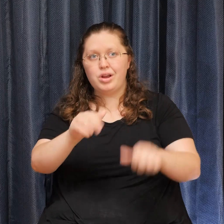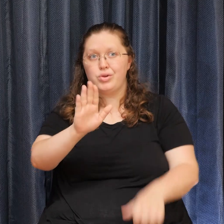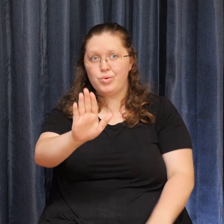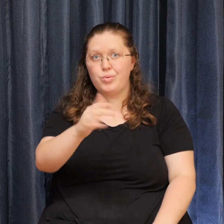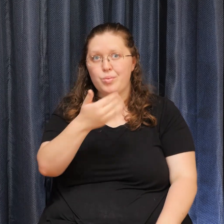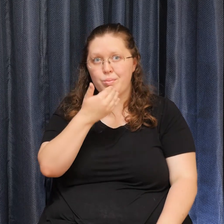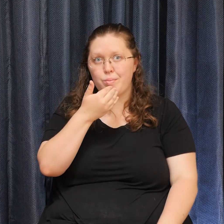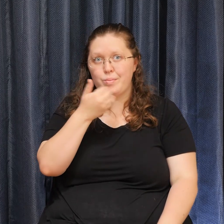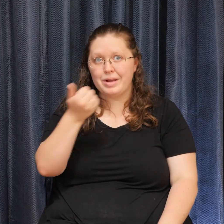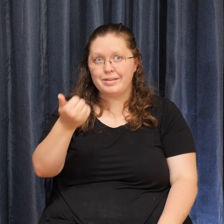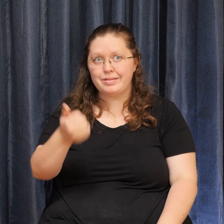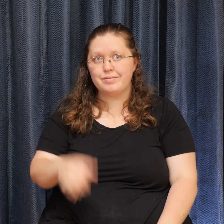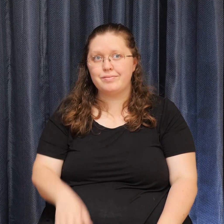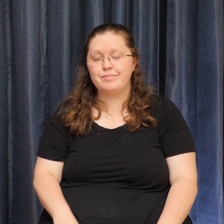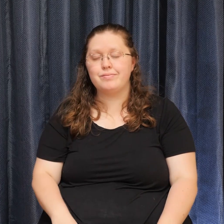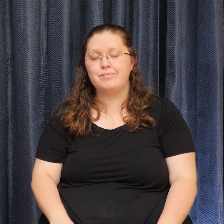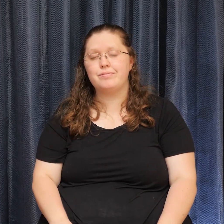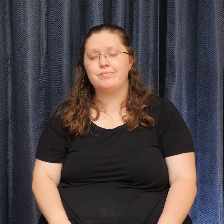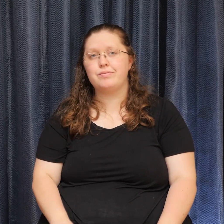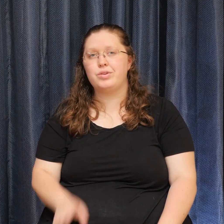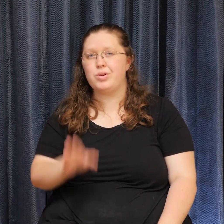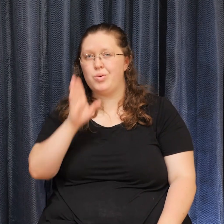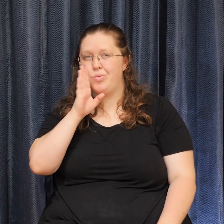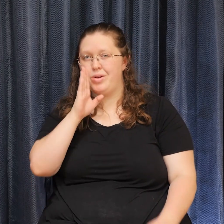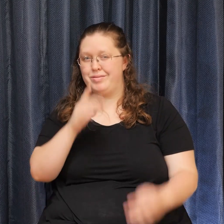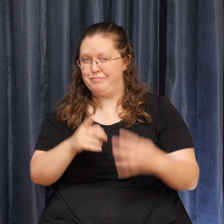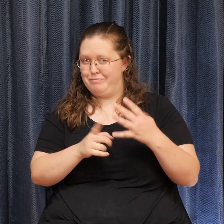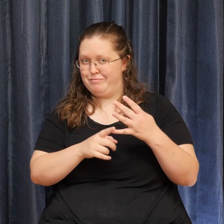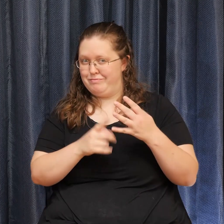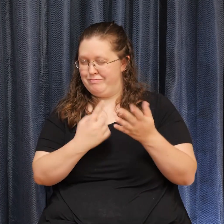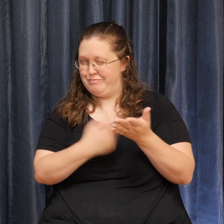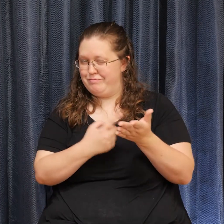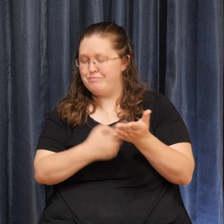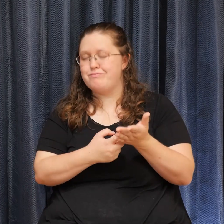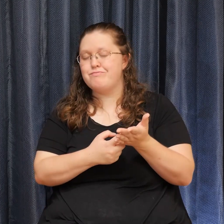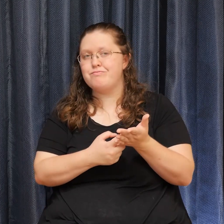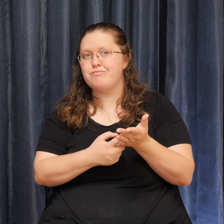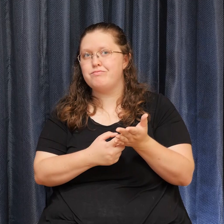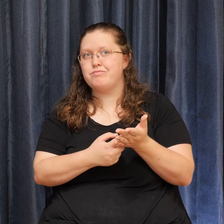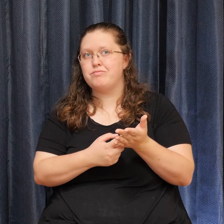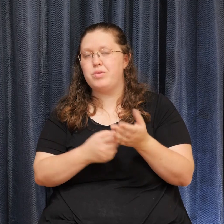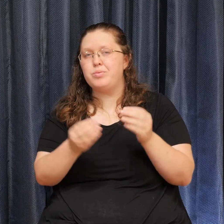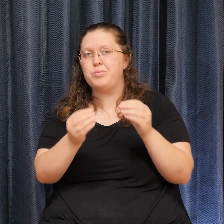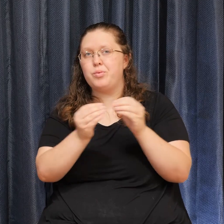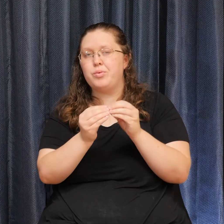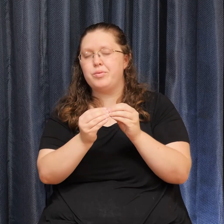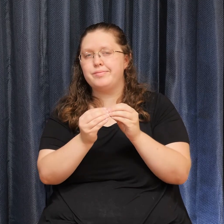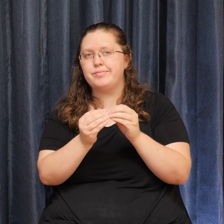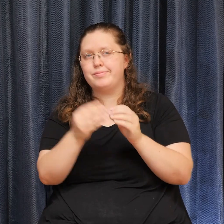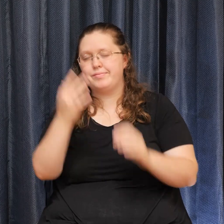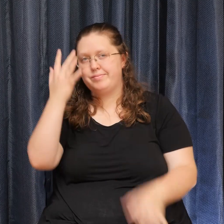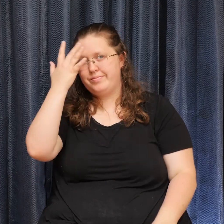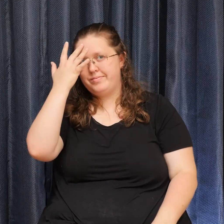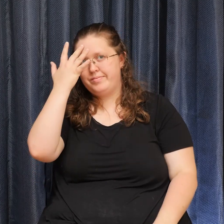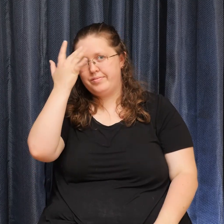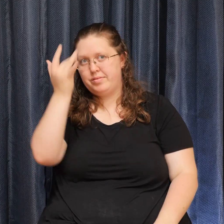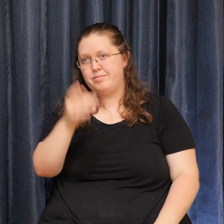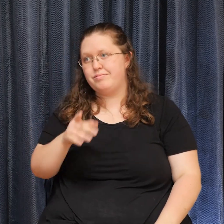And I'm going To talk about That one for Just a moment Longer Because it is One that As he reminds us Absolutely